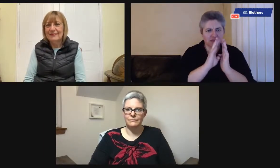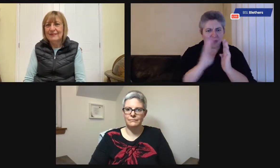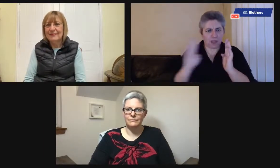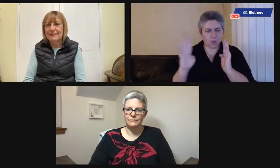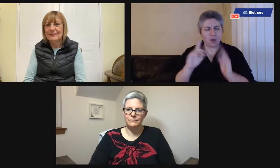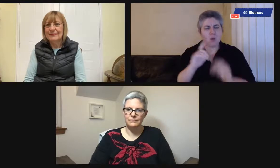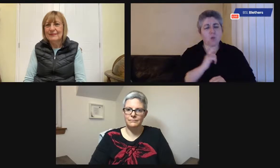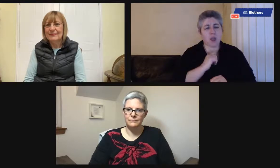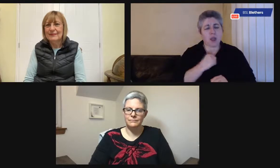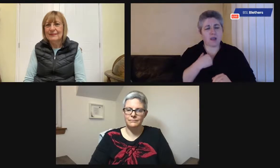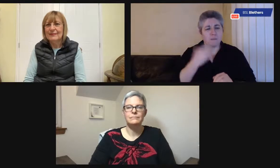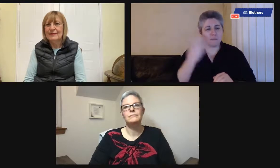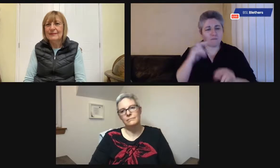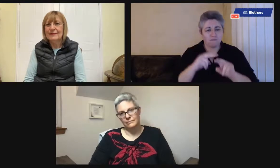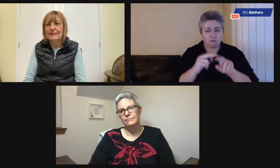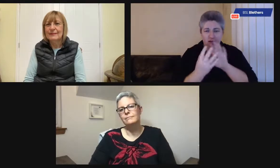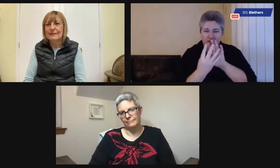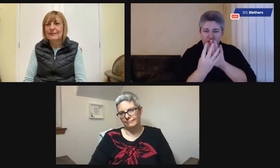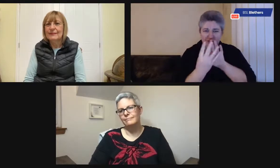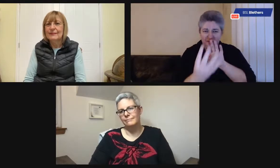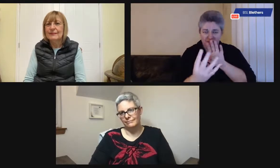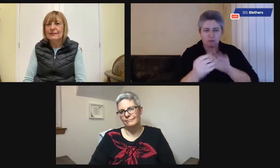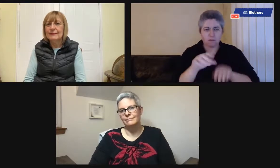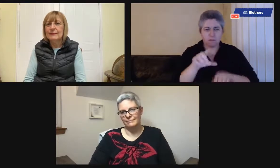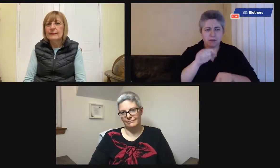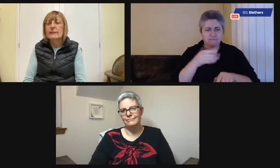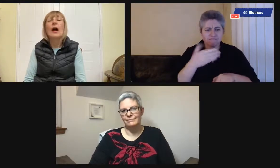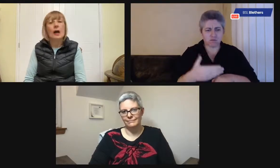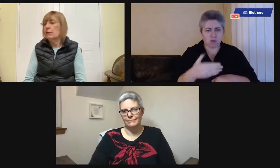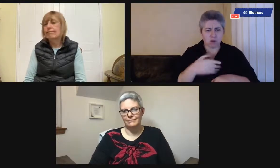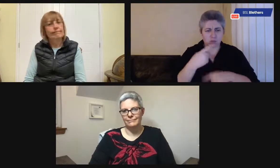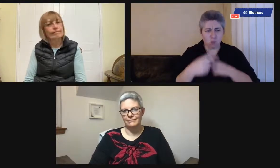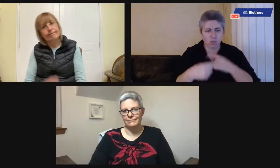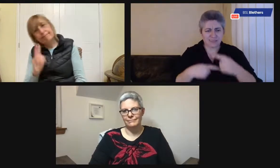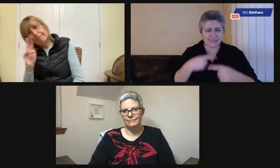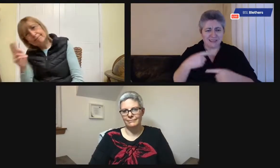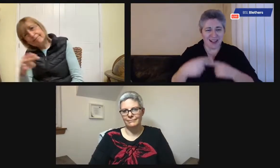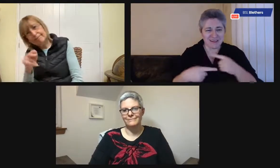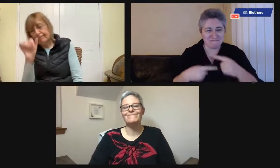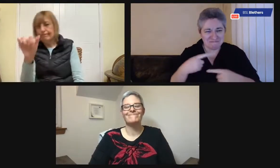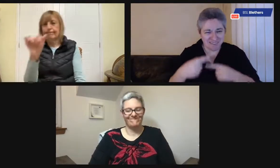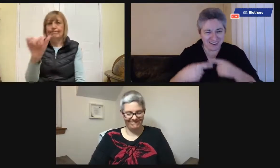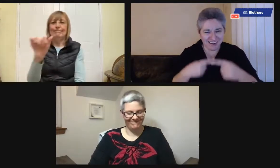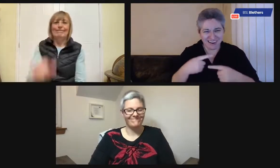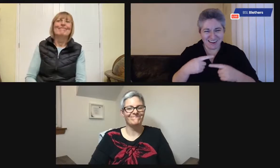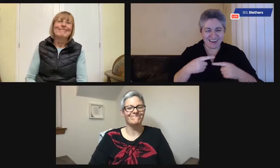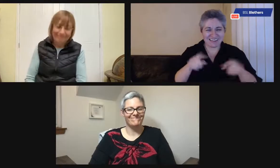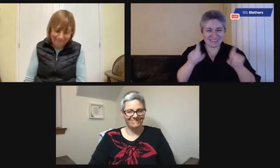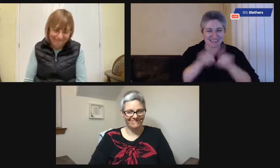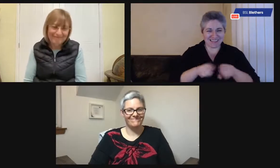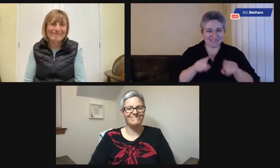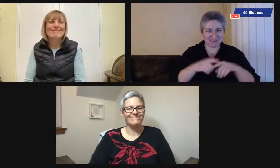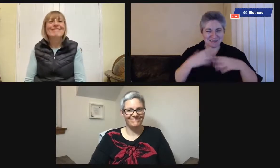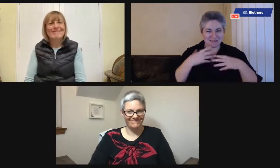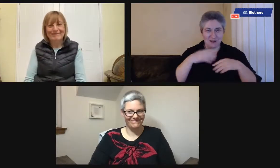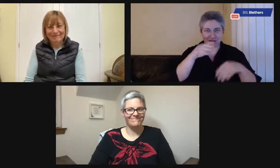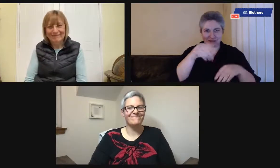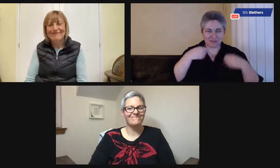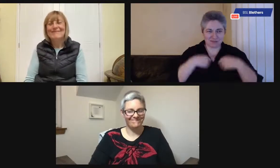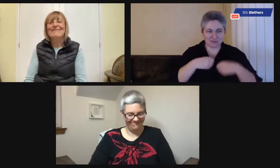if you have a hanging rail that is deep front to back, you tend to use the first